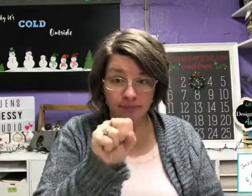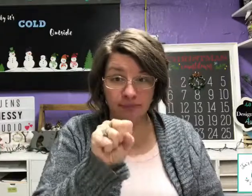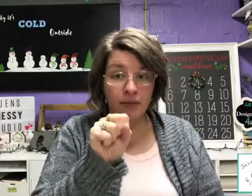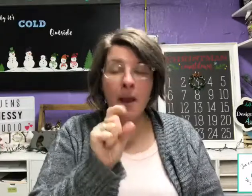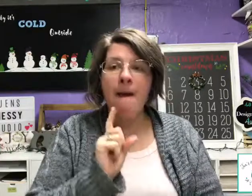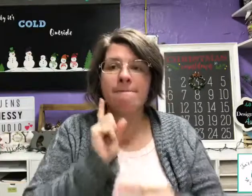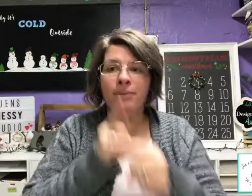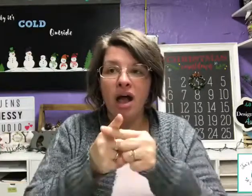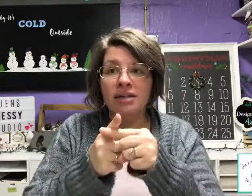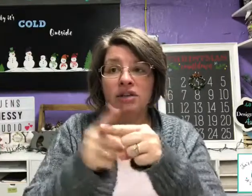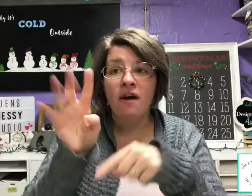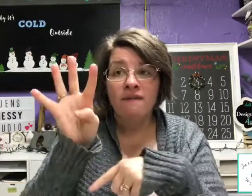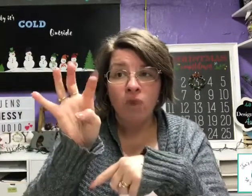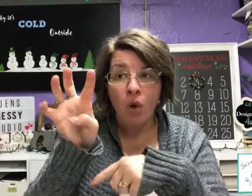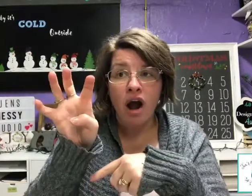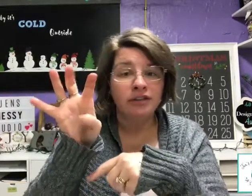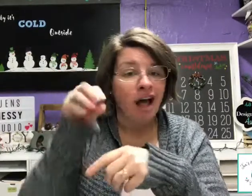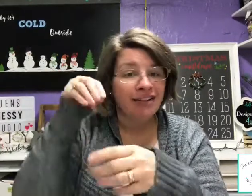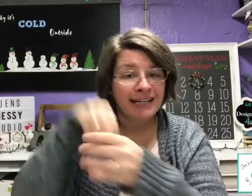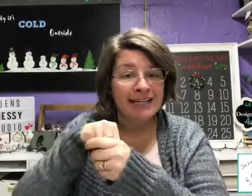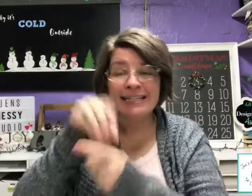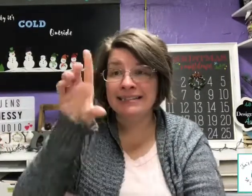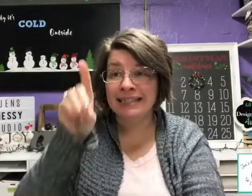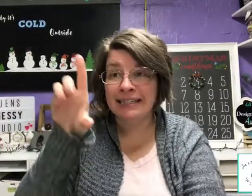plus $4,000 BB.